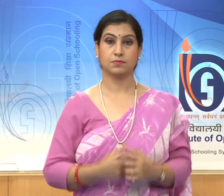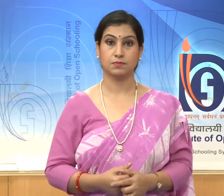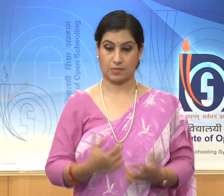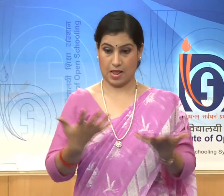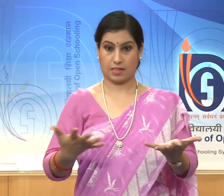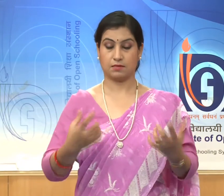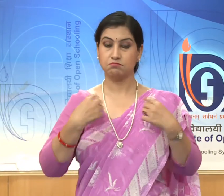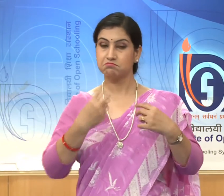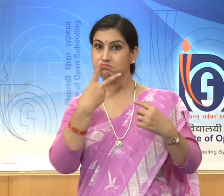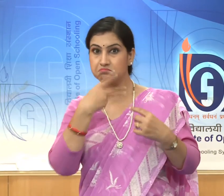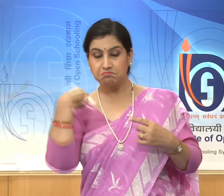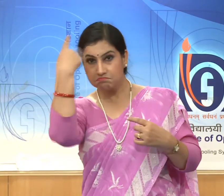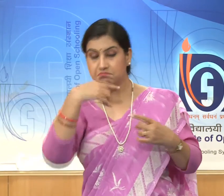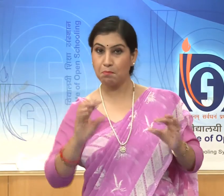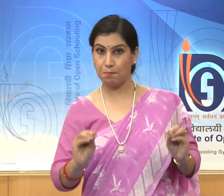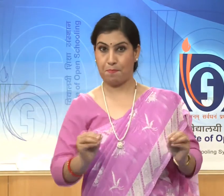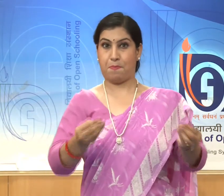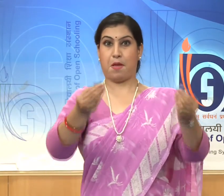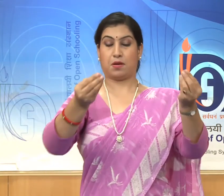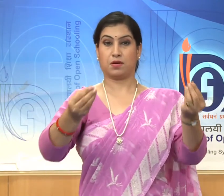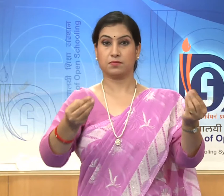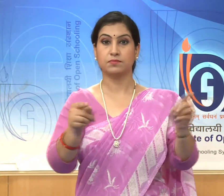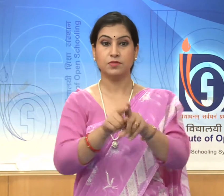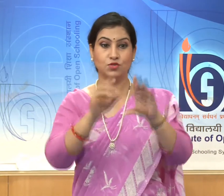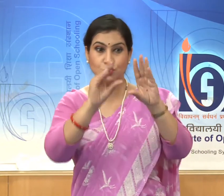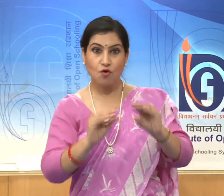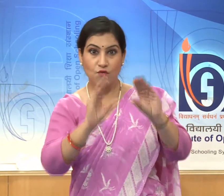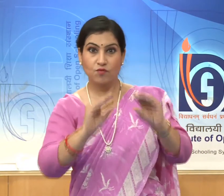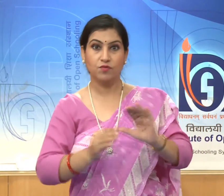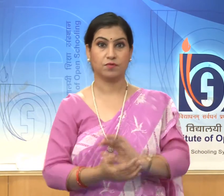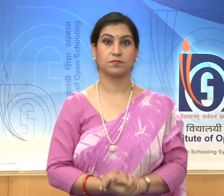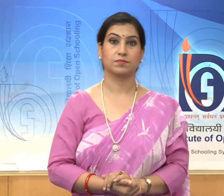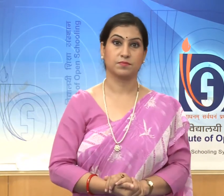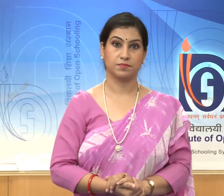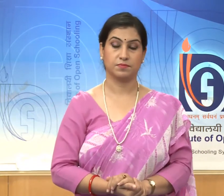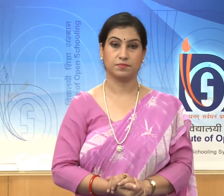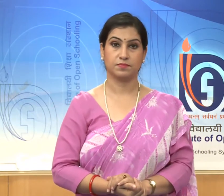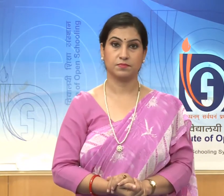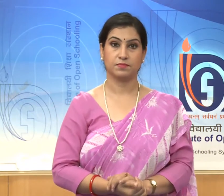the softness of this figure.